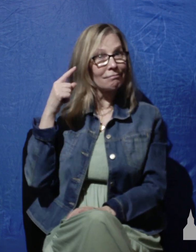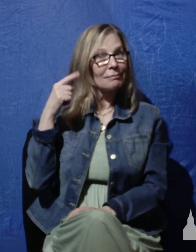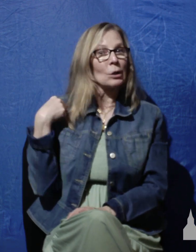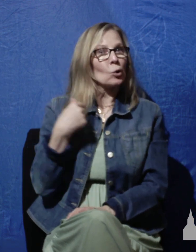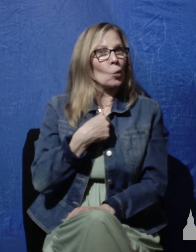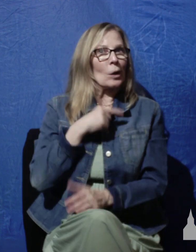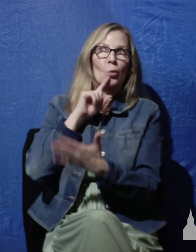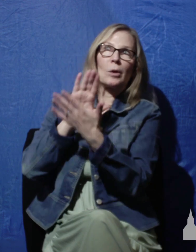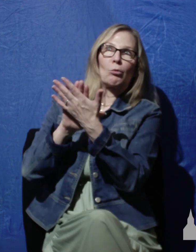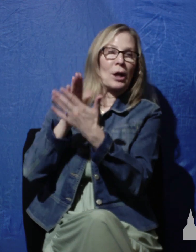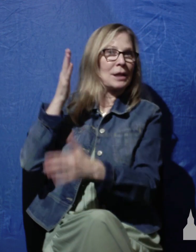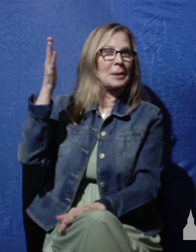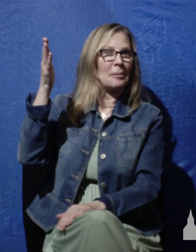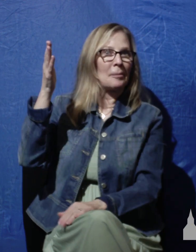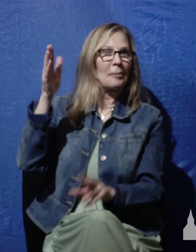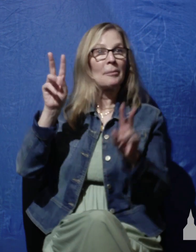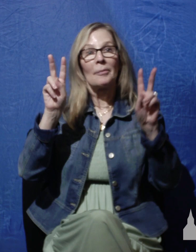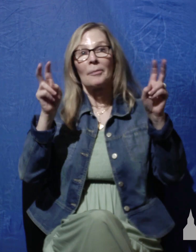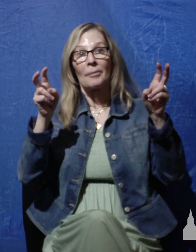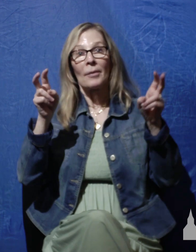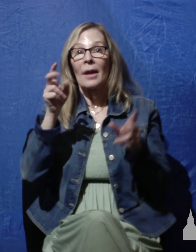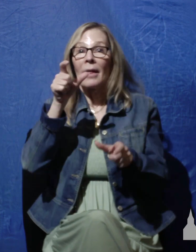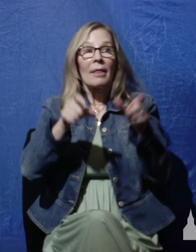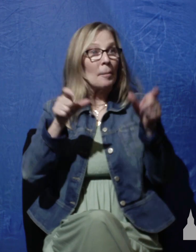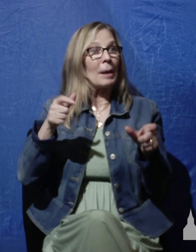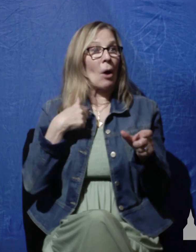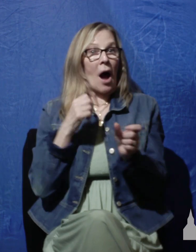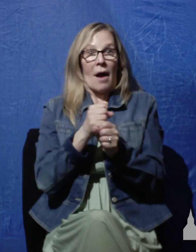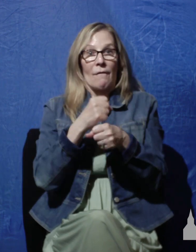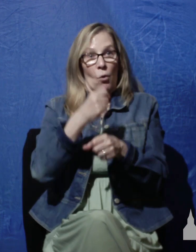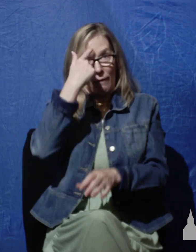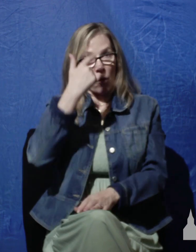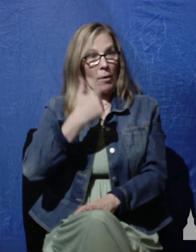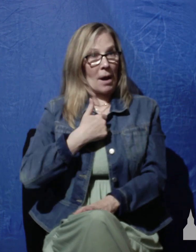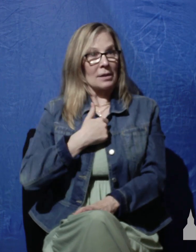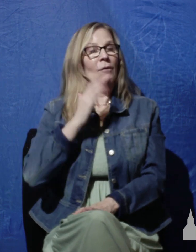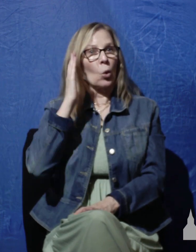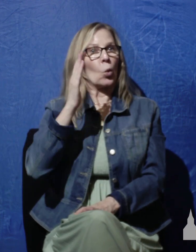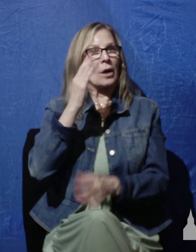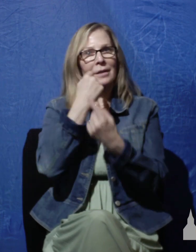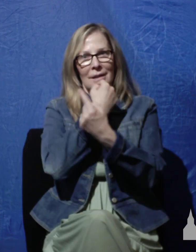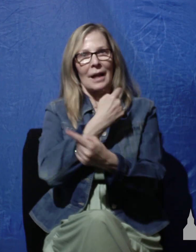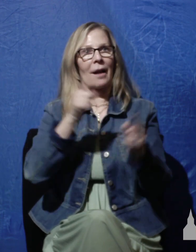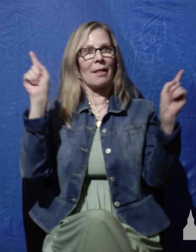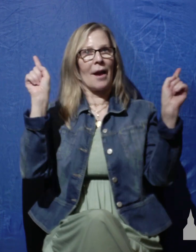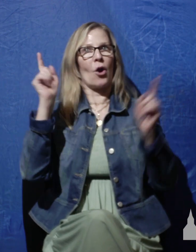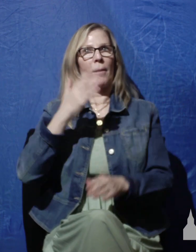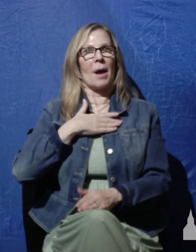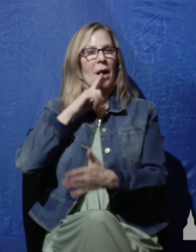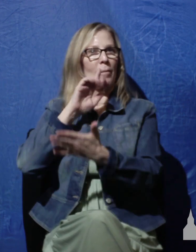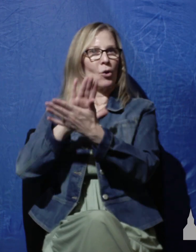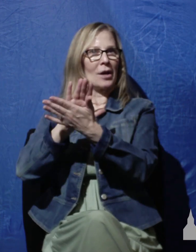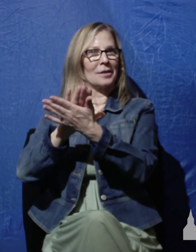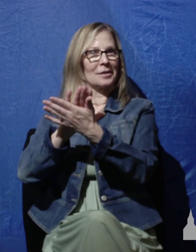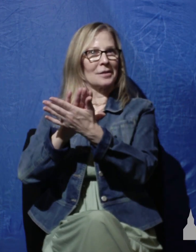whom I formed for myself will declare my praise. God formed us